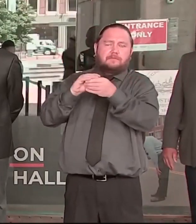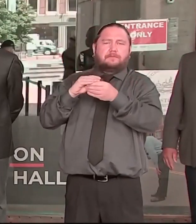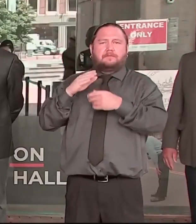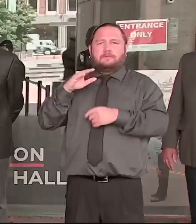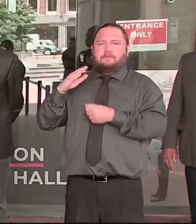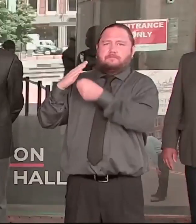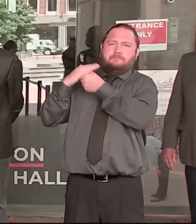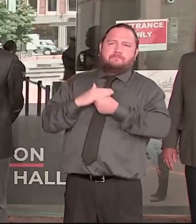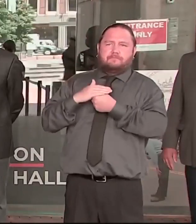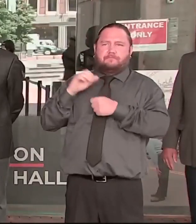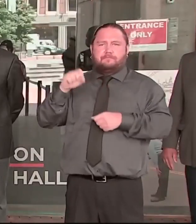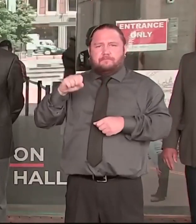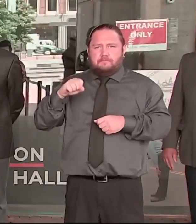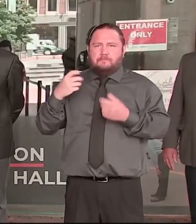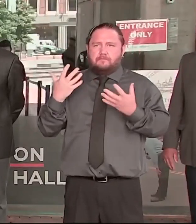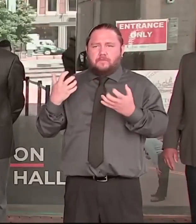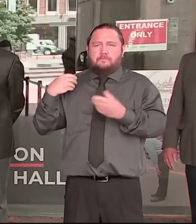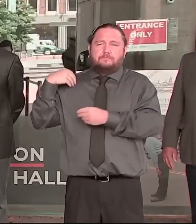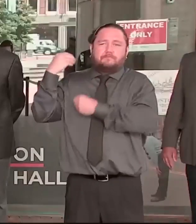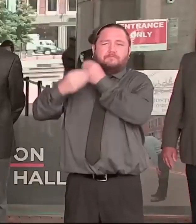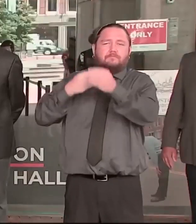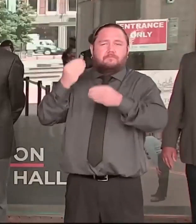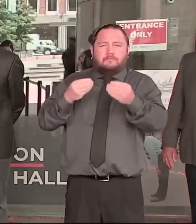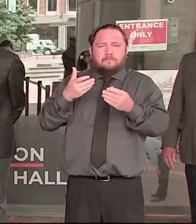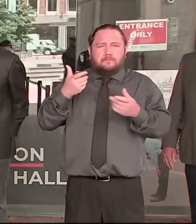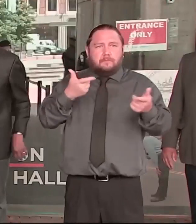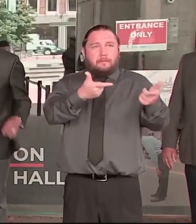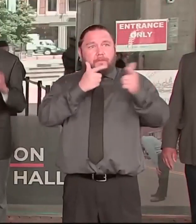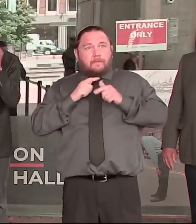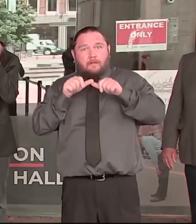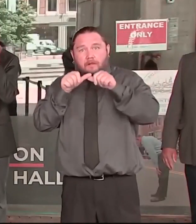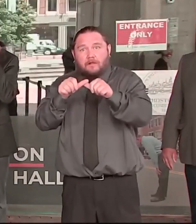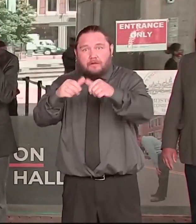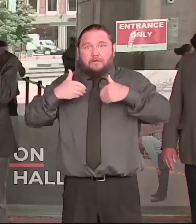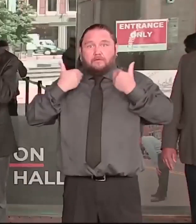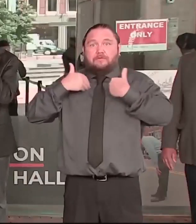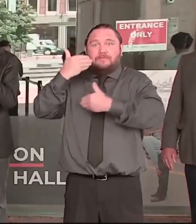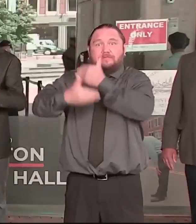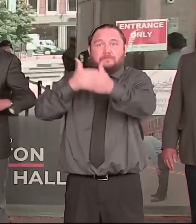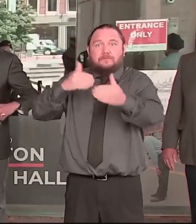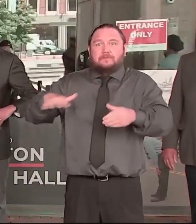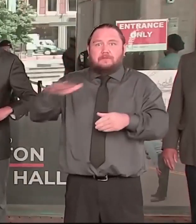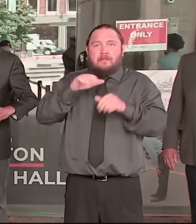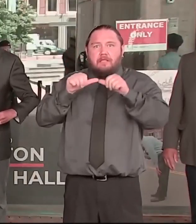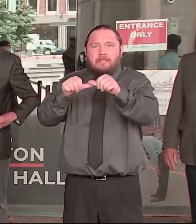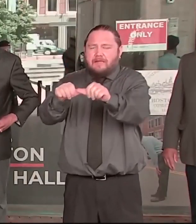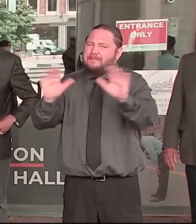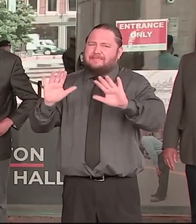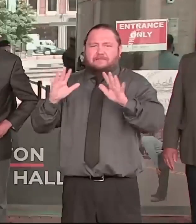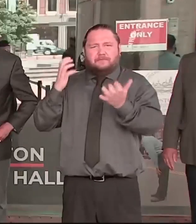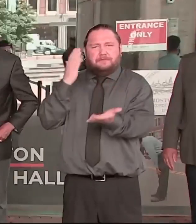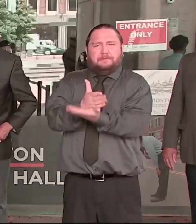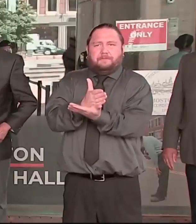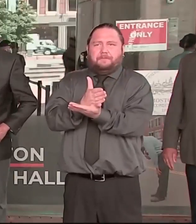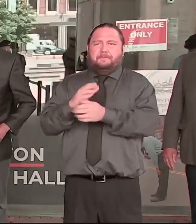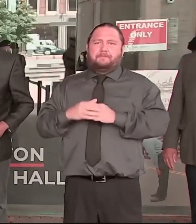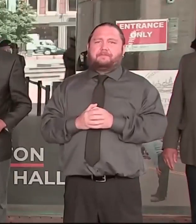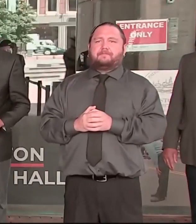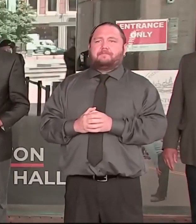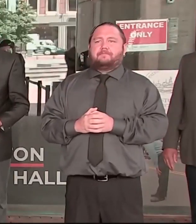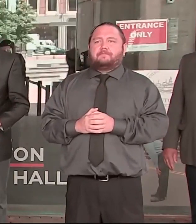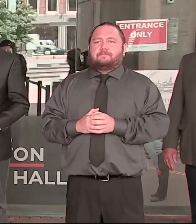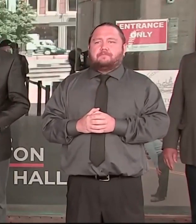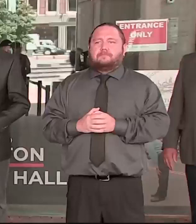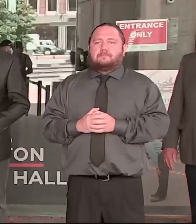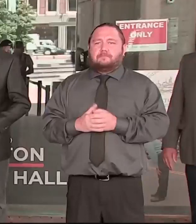A moment grew that has brought a new urgency to this moment in our nation's history, not just our city,